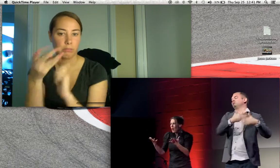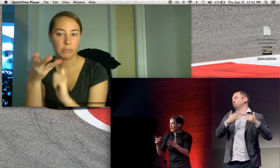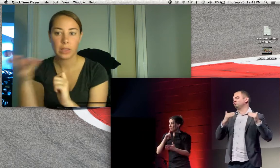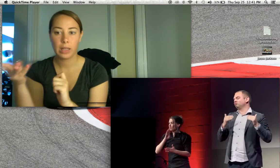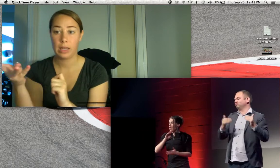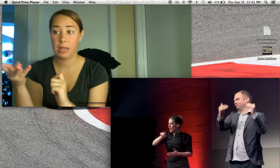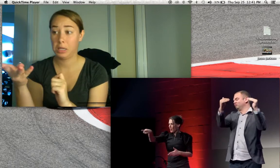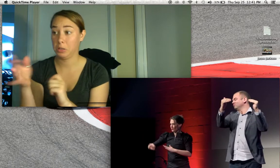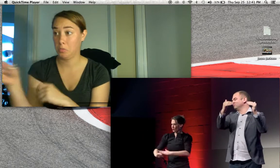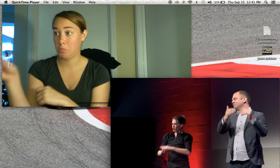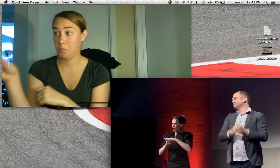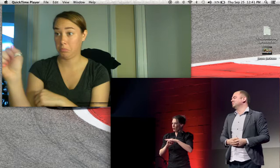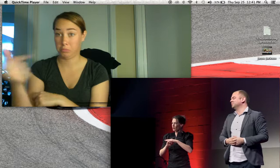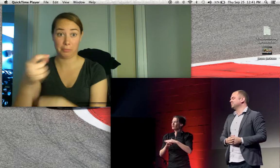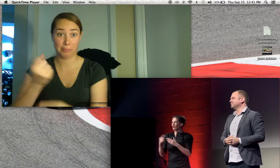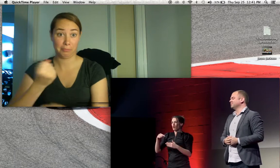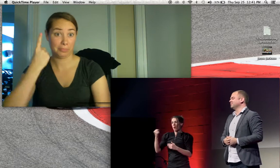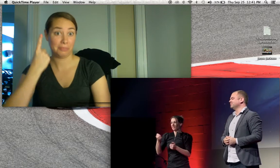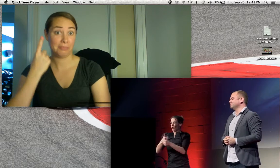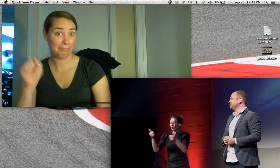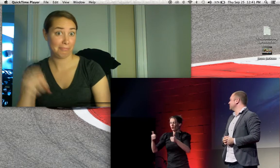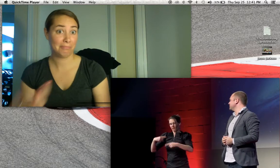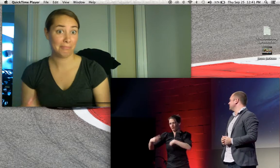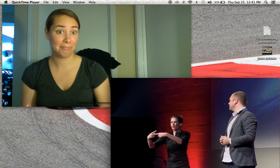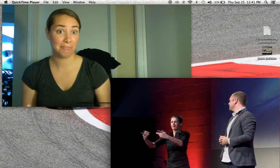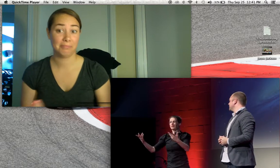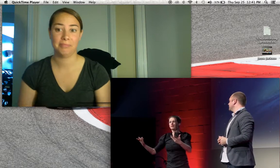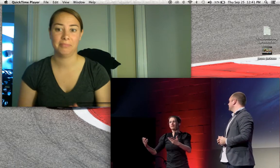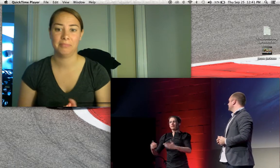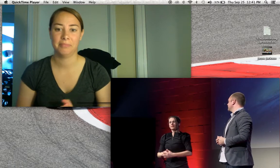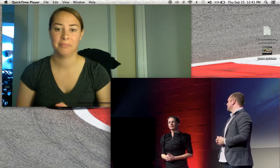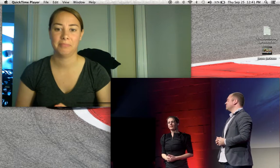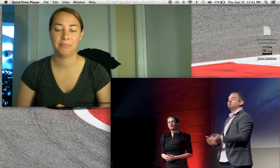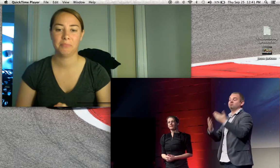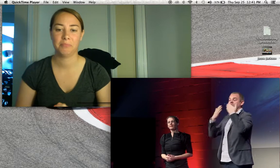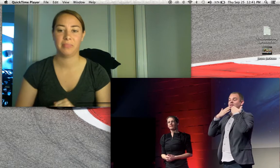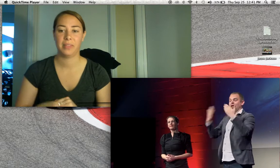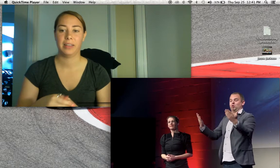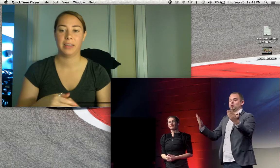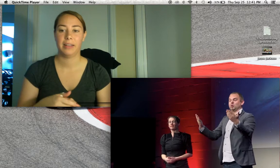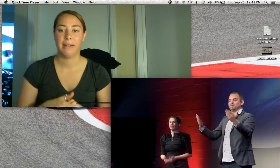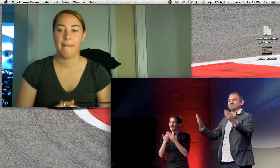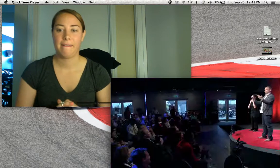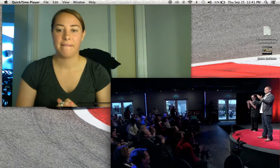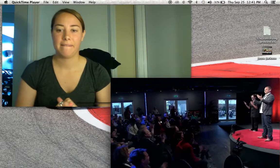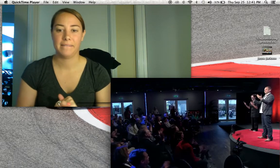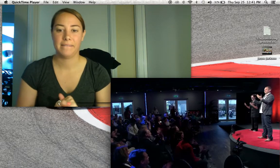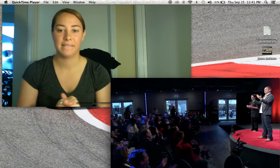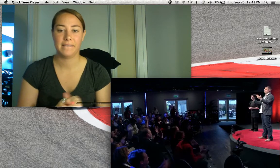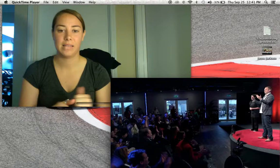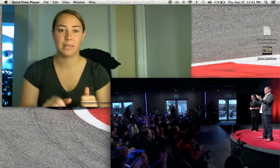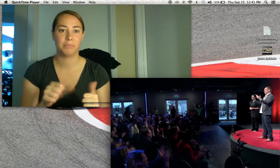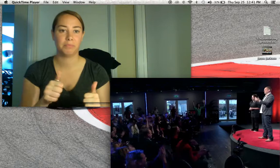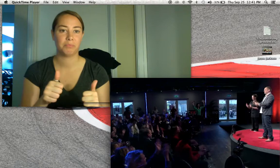the same. If that were to happen, we could make a big change. Thank you.